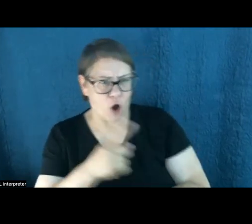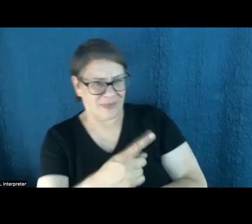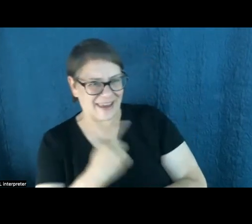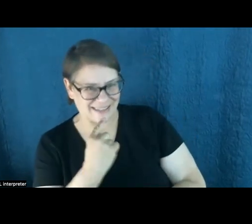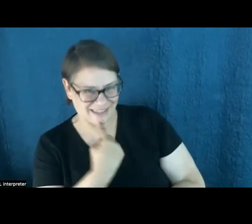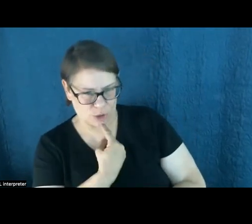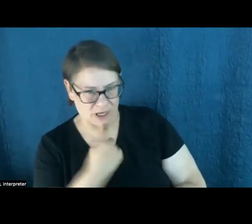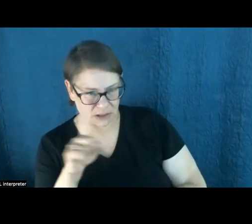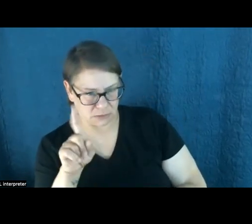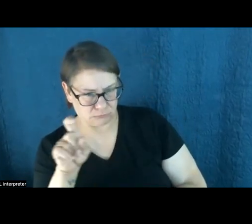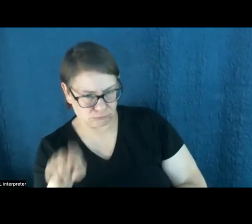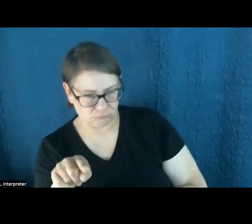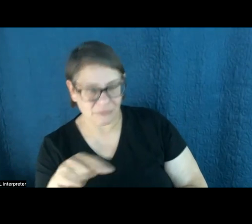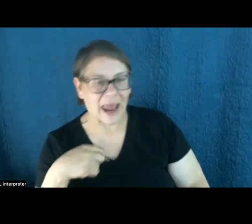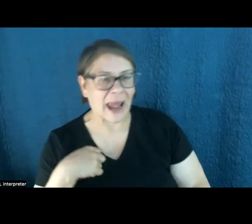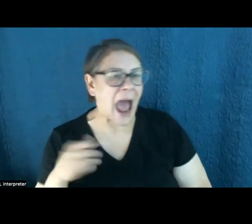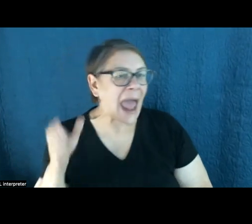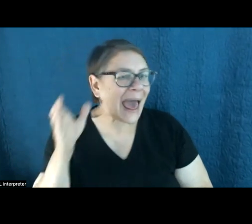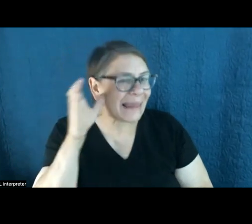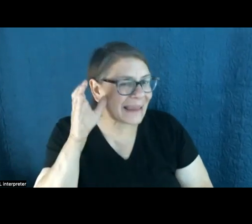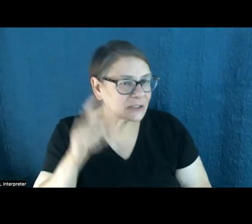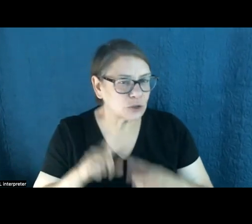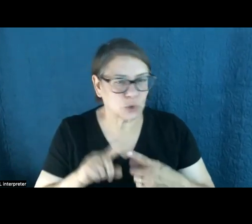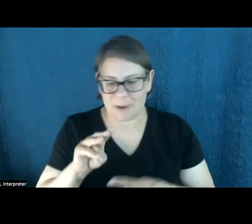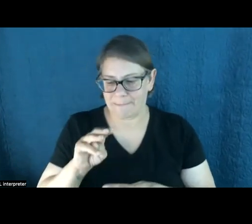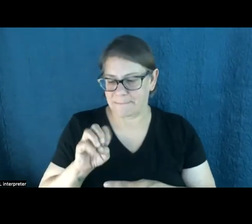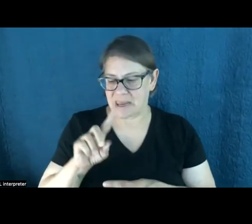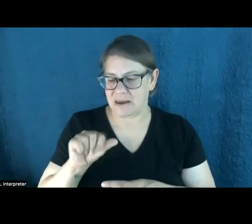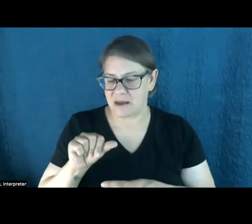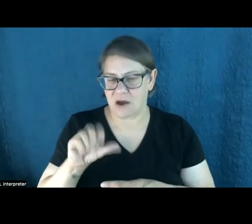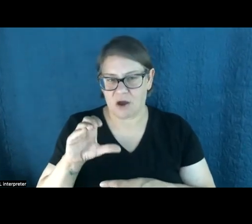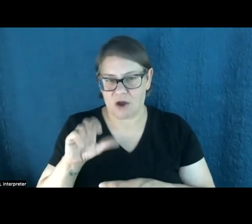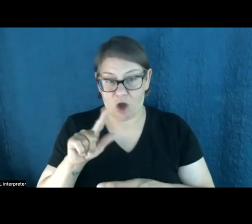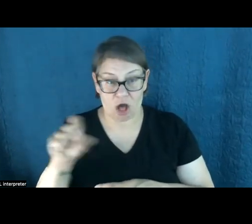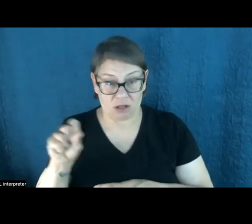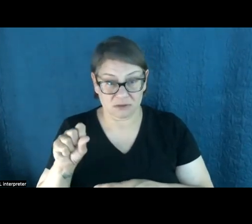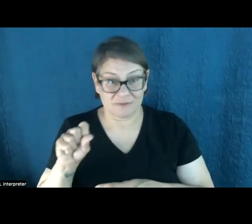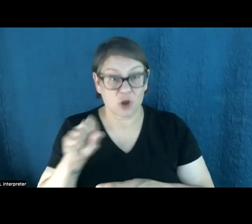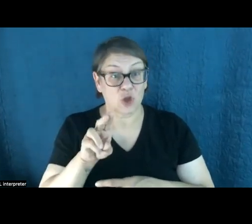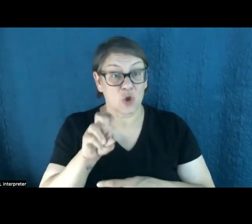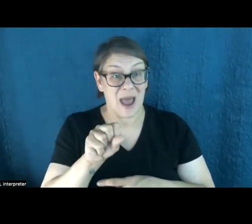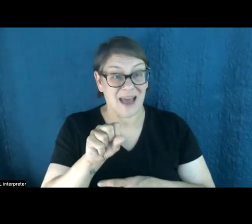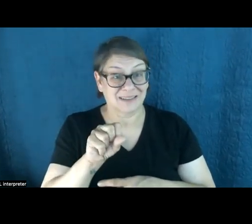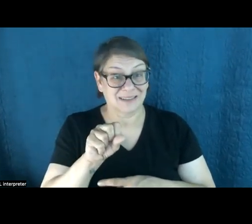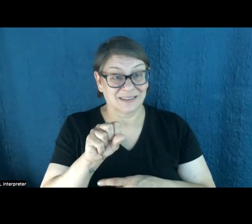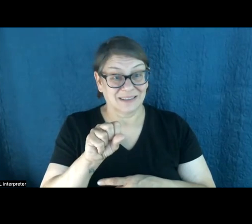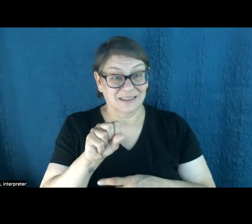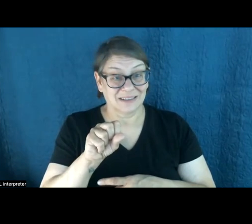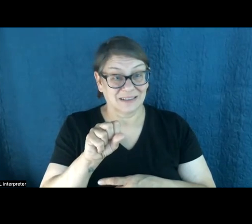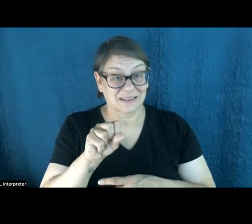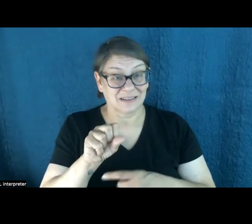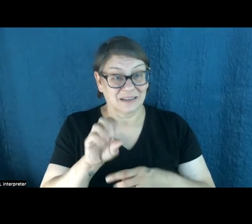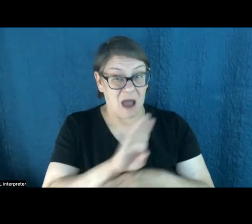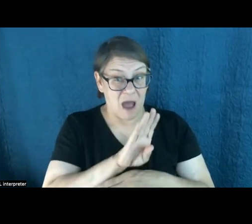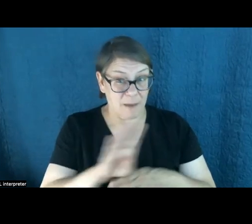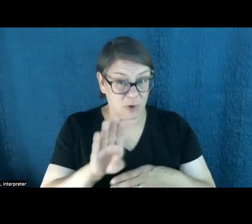did for that piece was I listened in to these media calls that the U.S. of Commerce and the American Petroleum Institute were hosting at the time